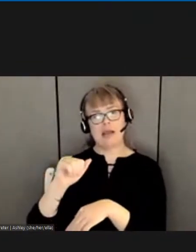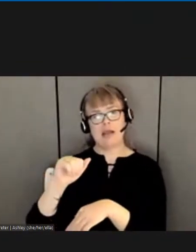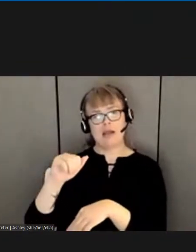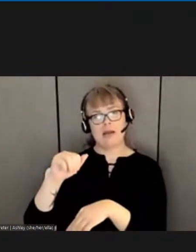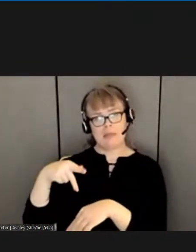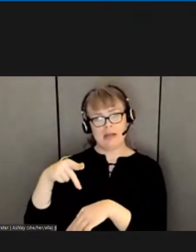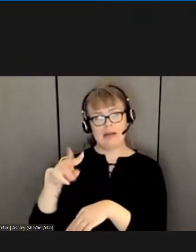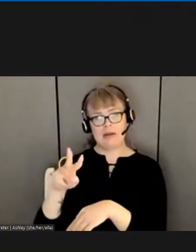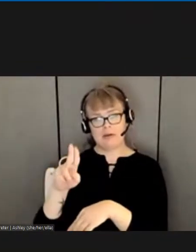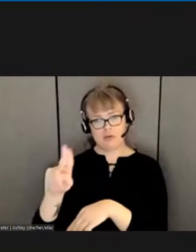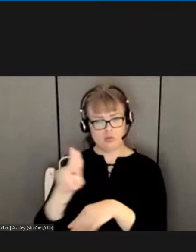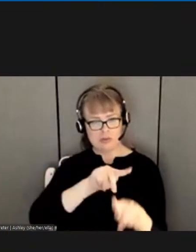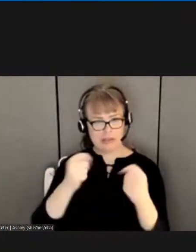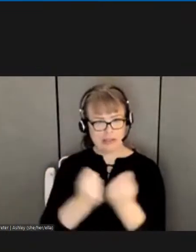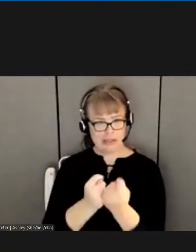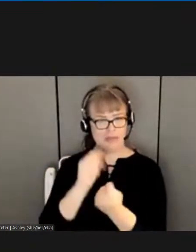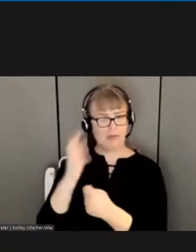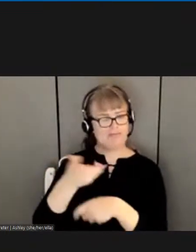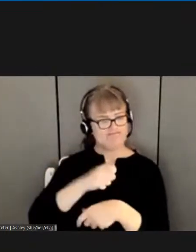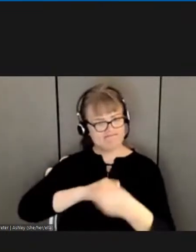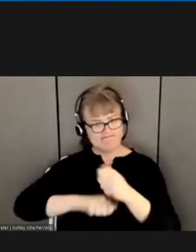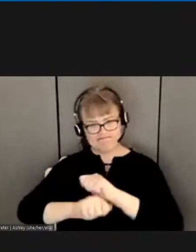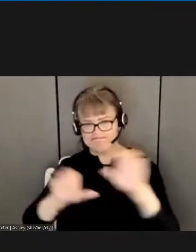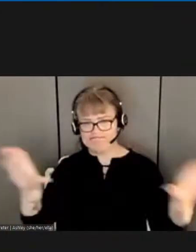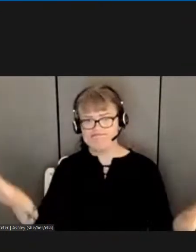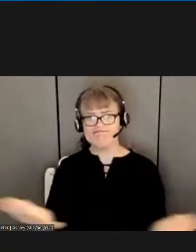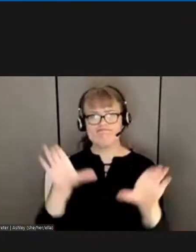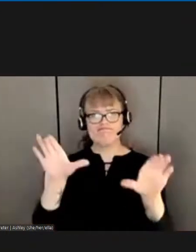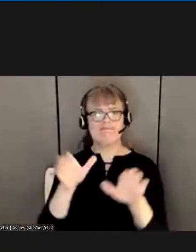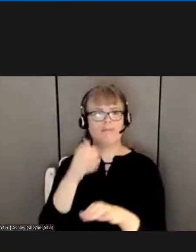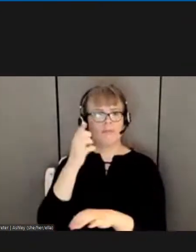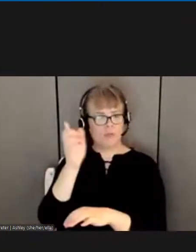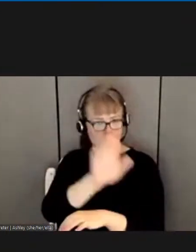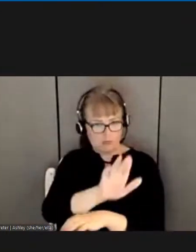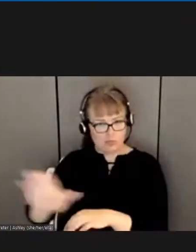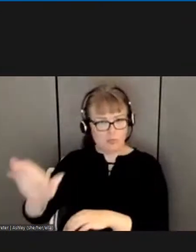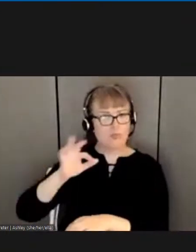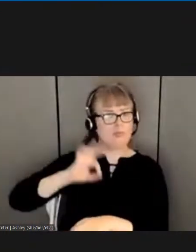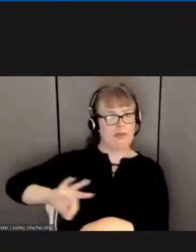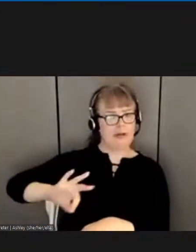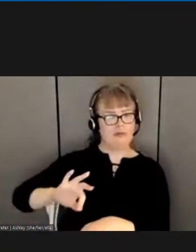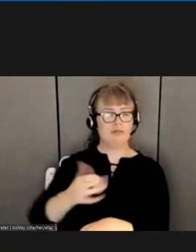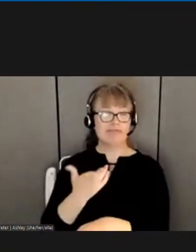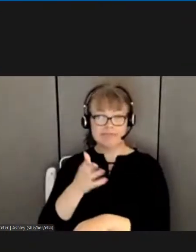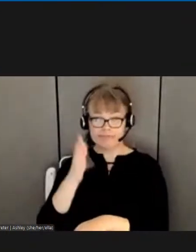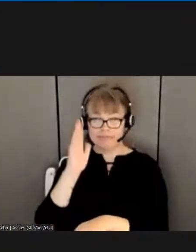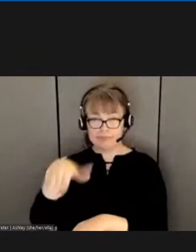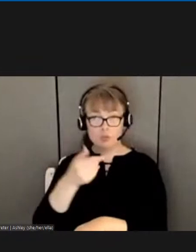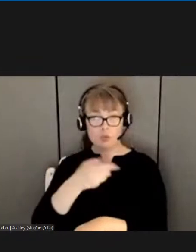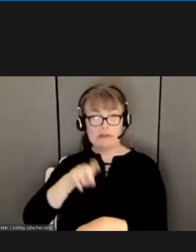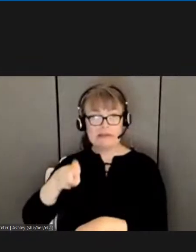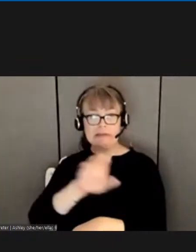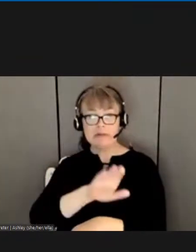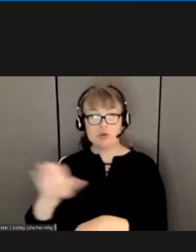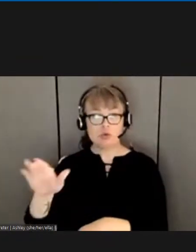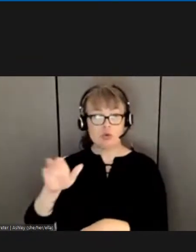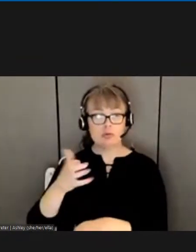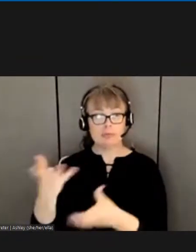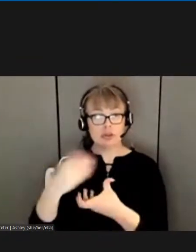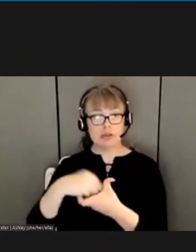we need you to be part of these negotiations we need your participation wear your union t-shirts and stickers